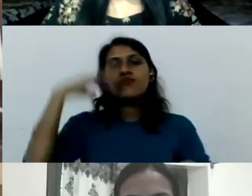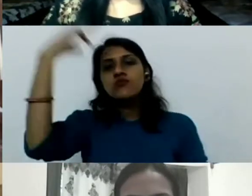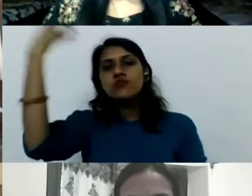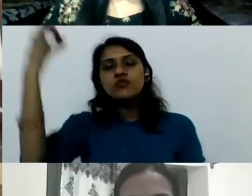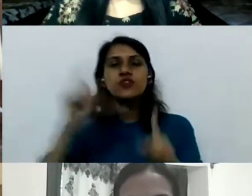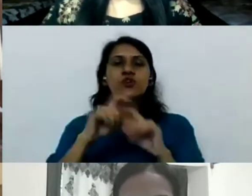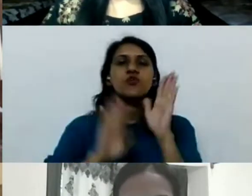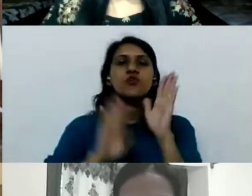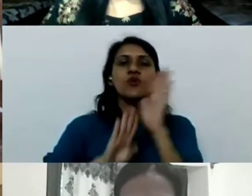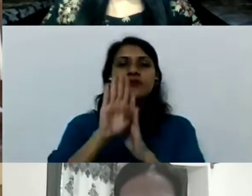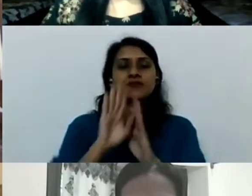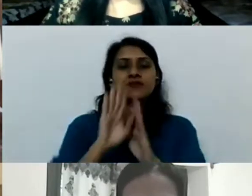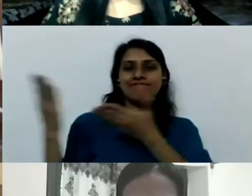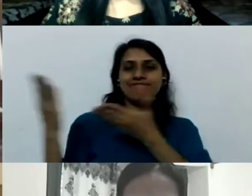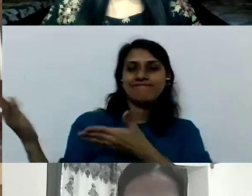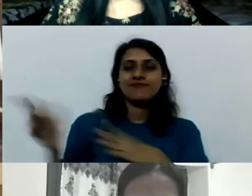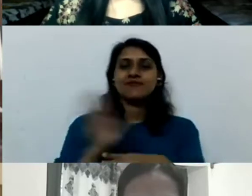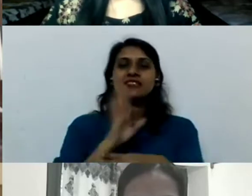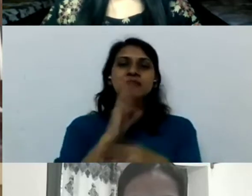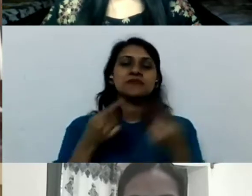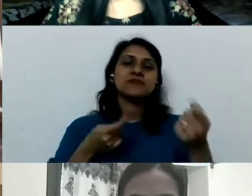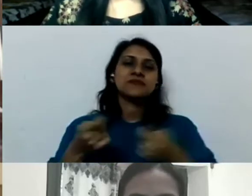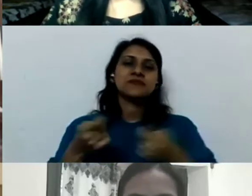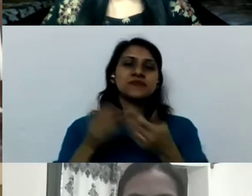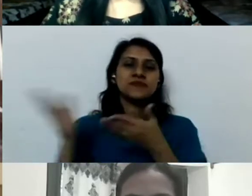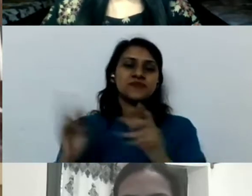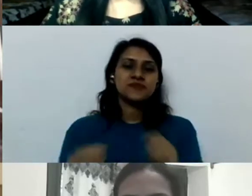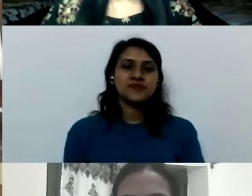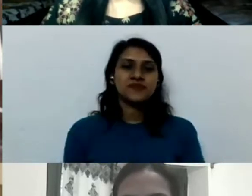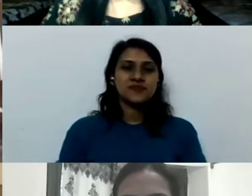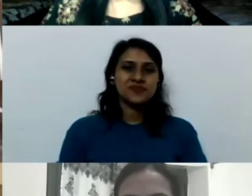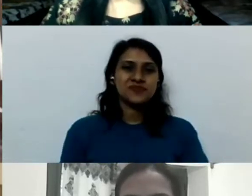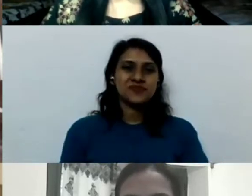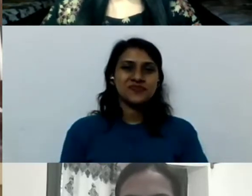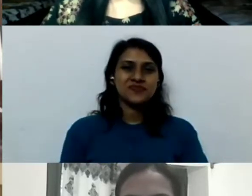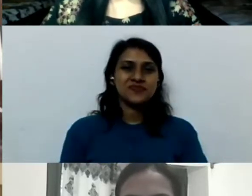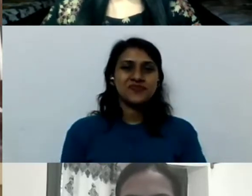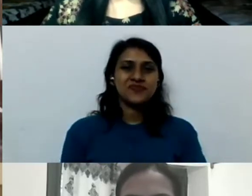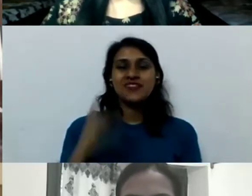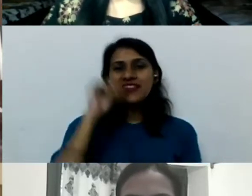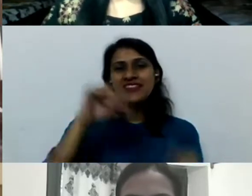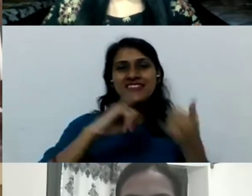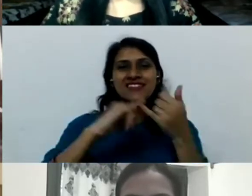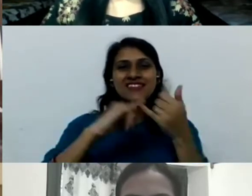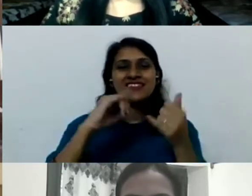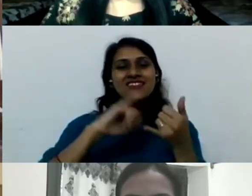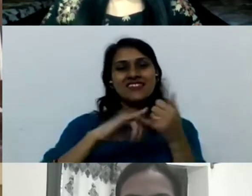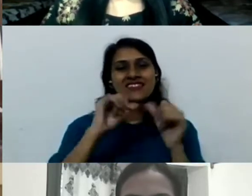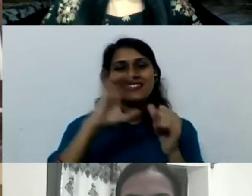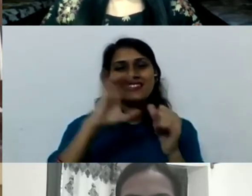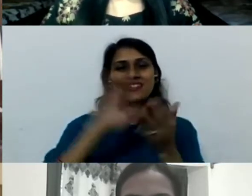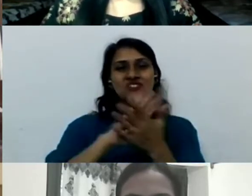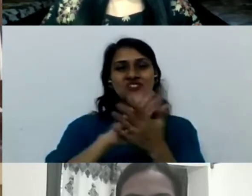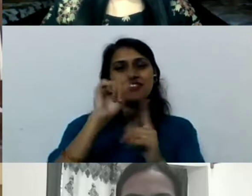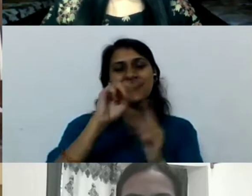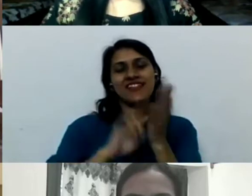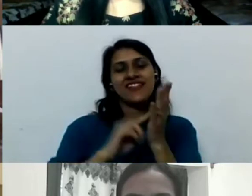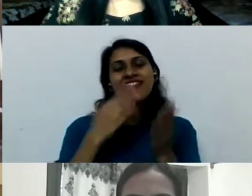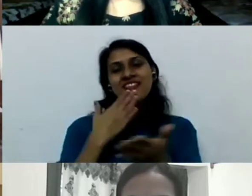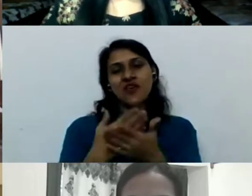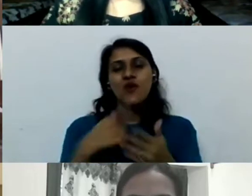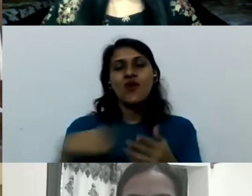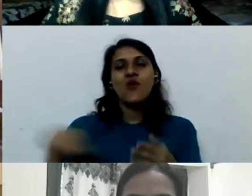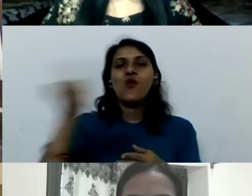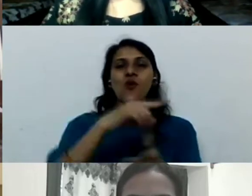floor is yours sachin thank you thank you andrag um i welcome everyone